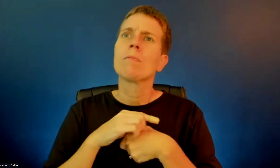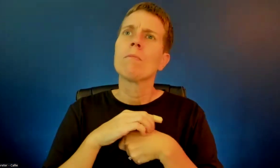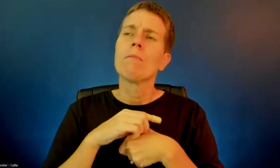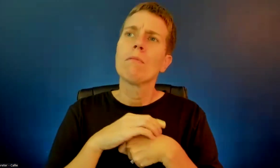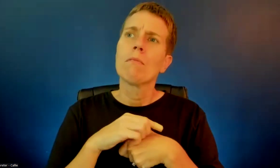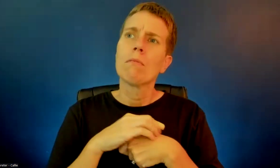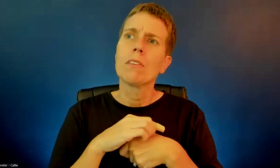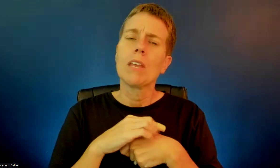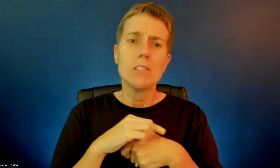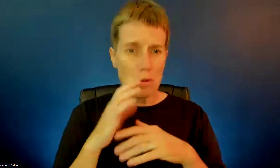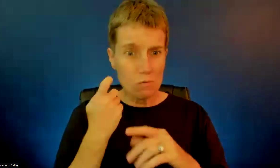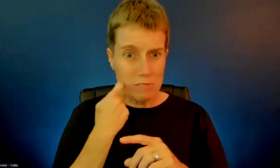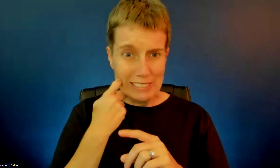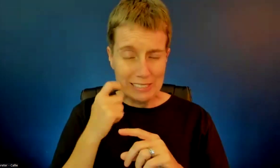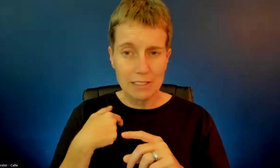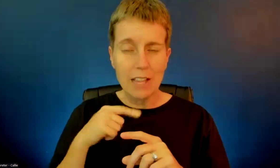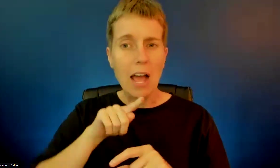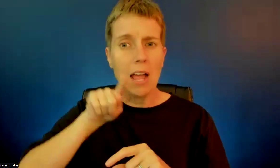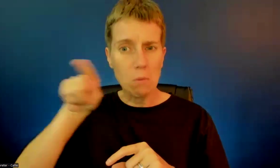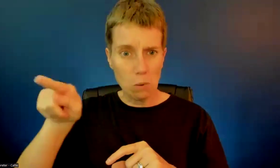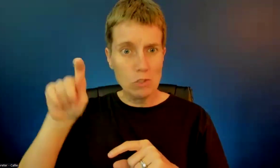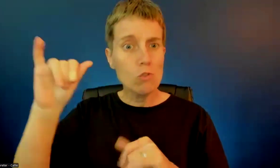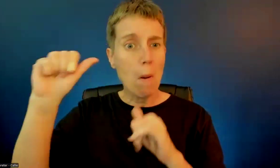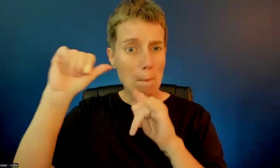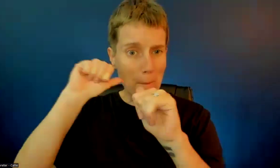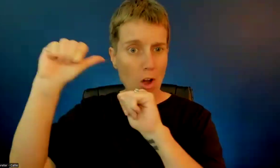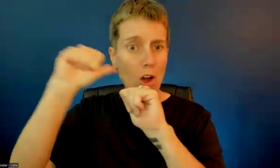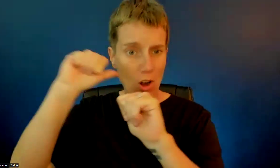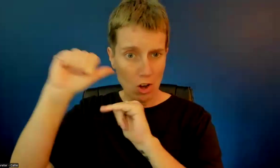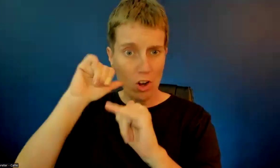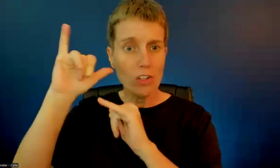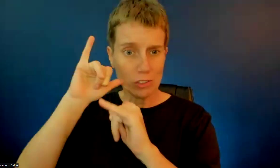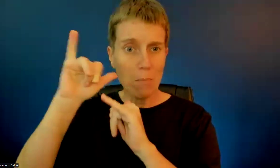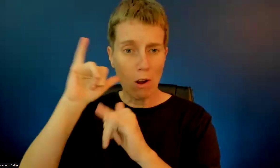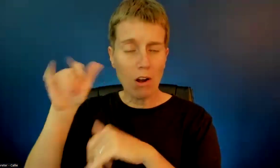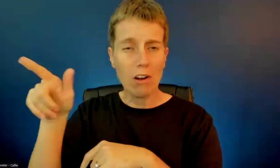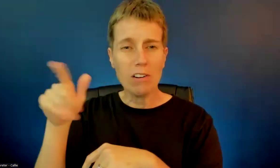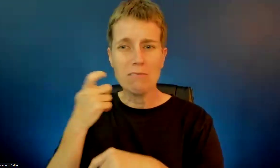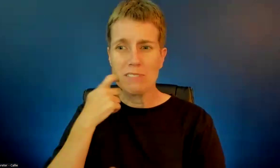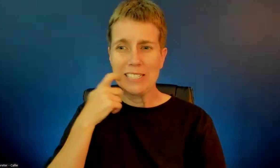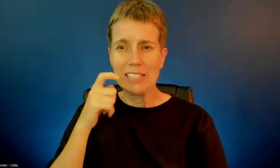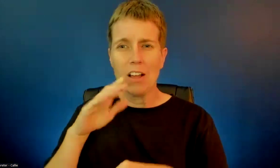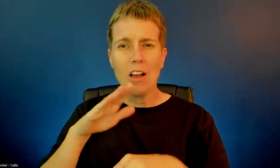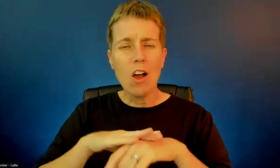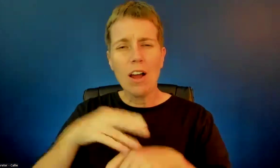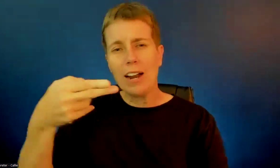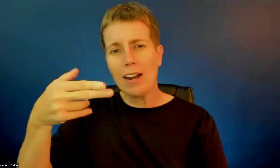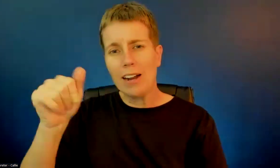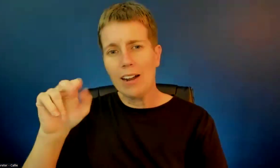a bar on the east side this past weekend on Hanover Street.